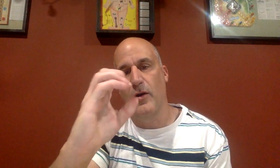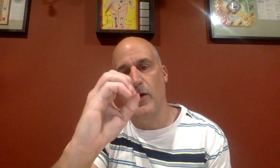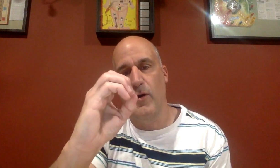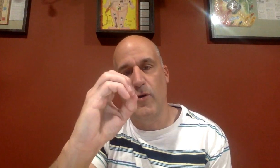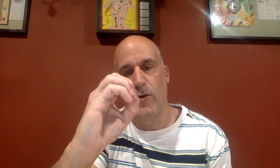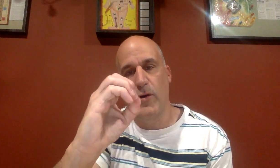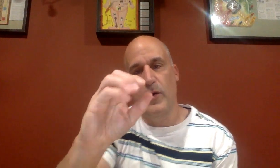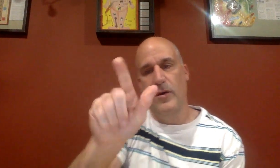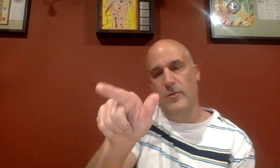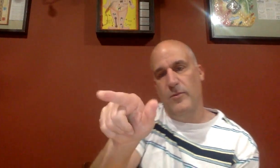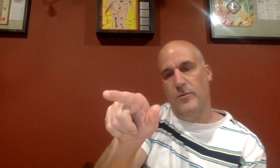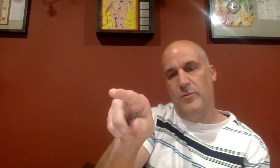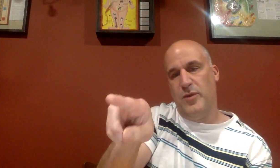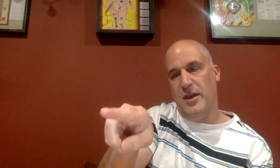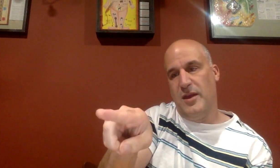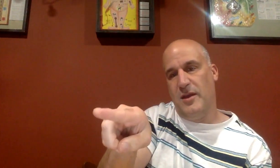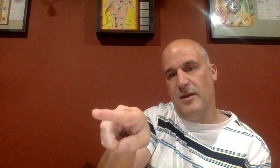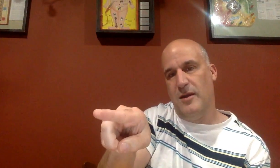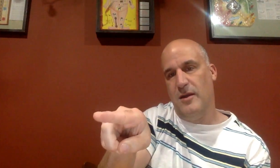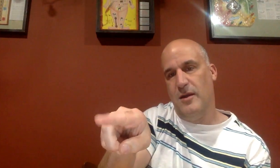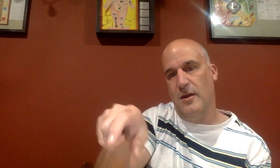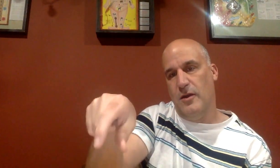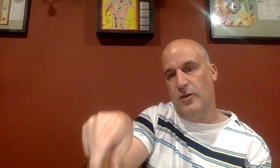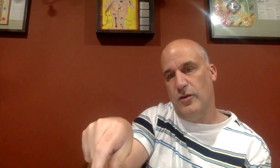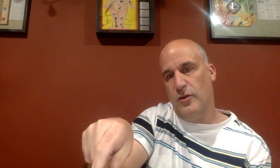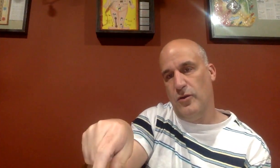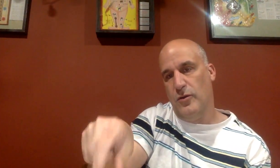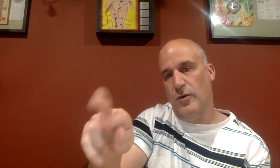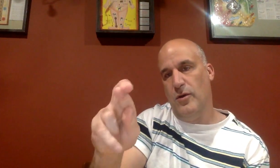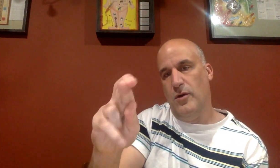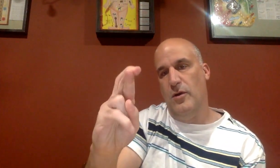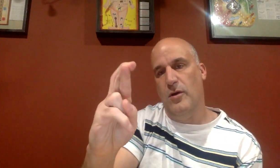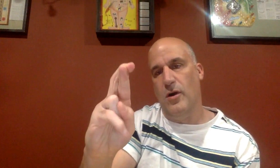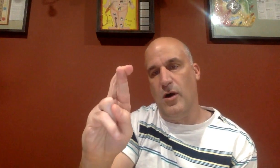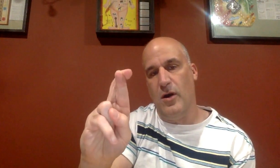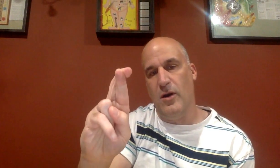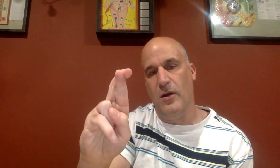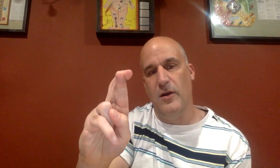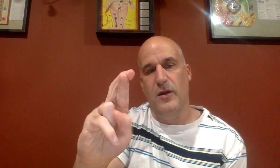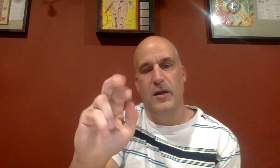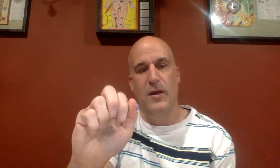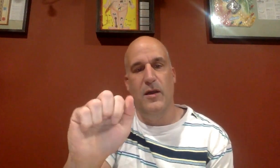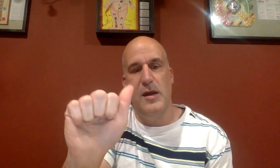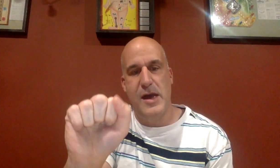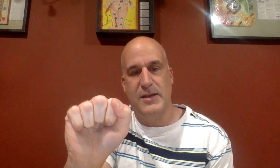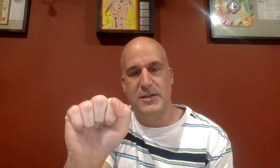O, P, Q, R, S,